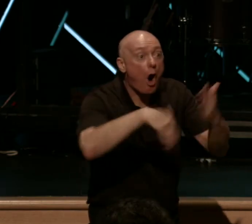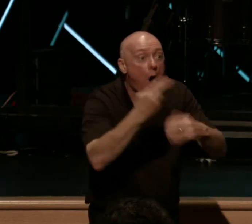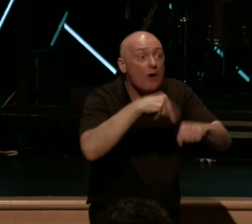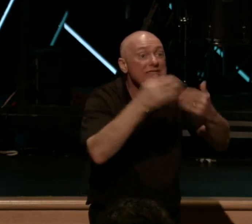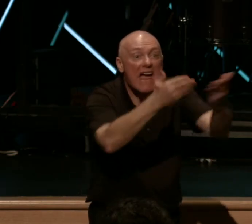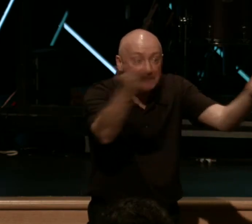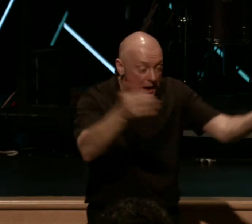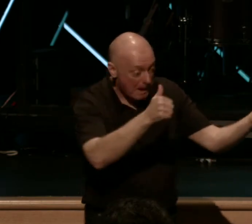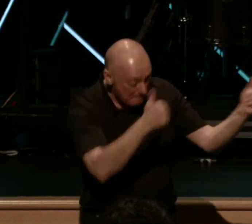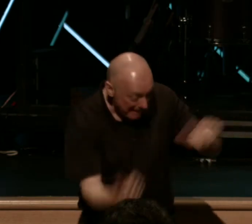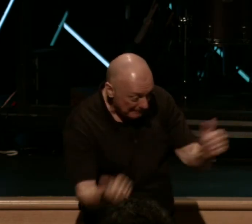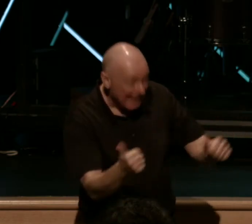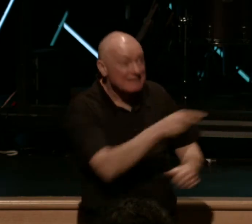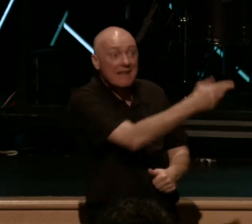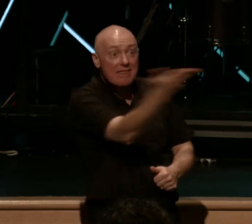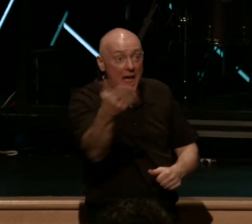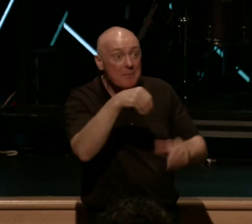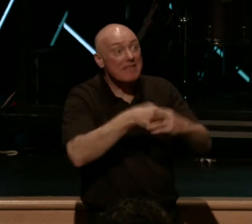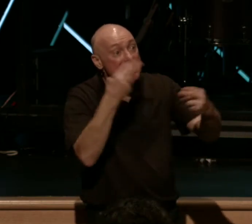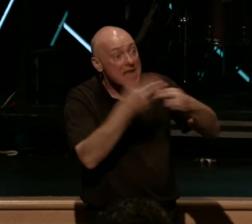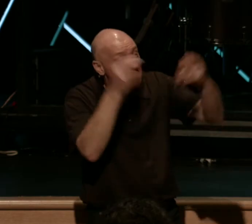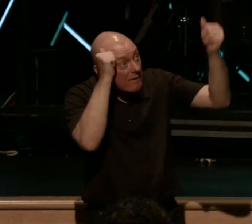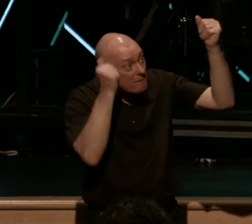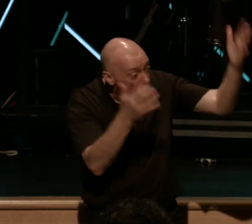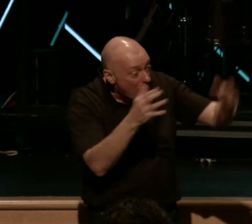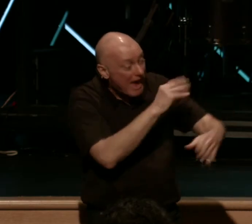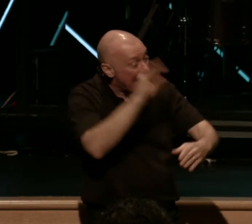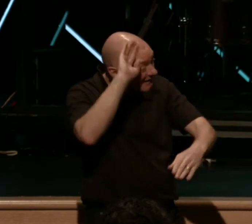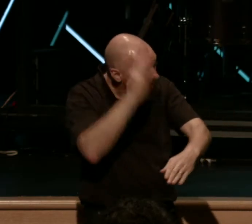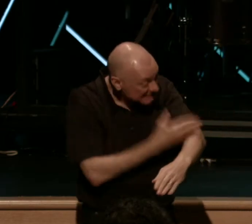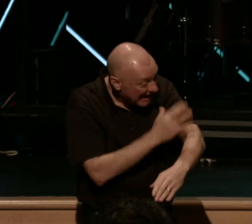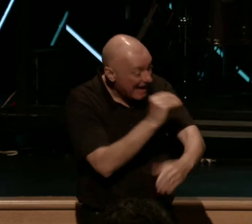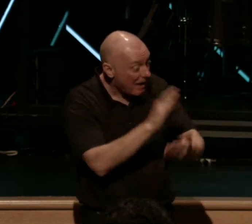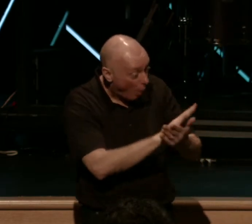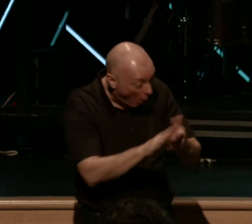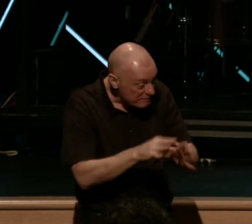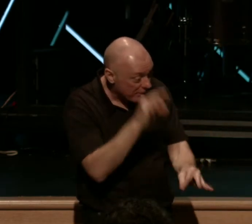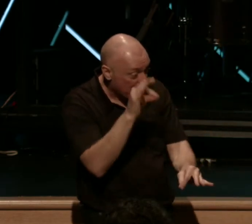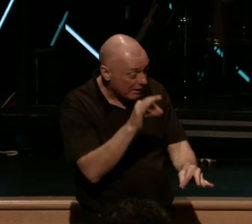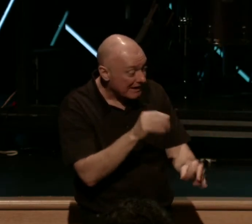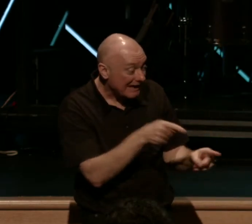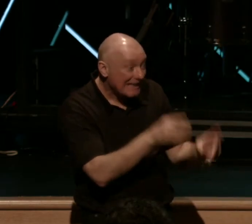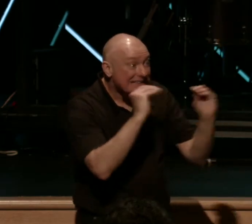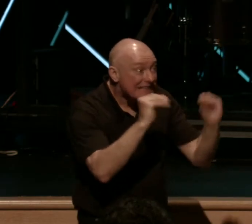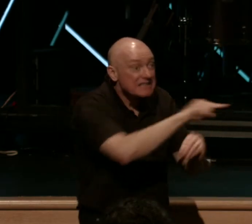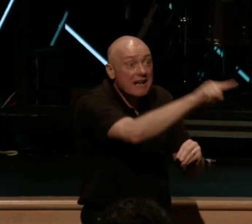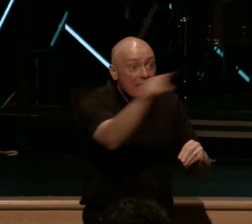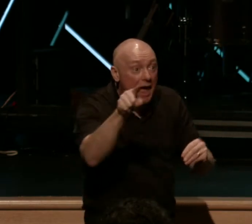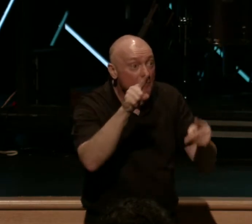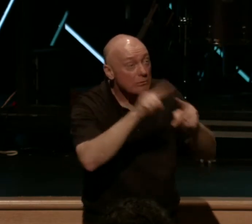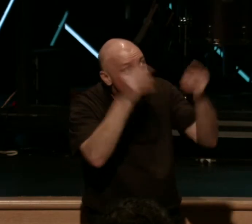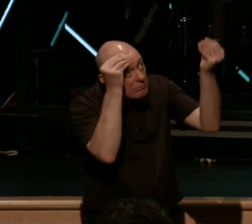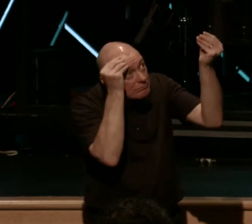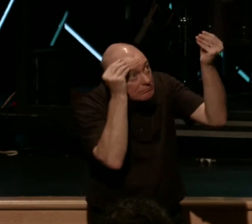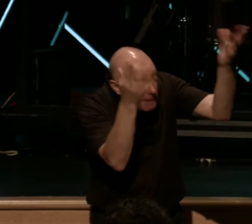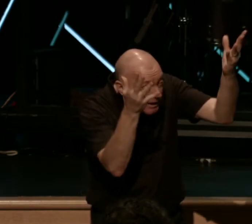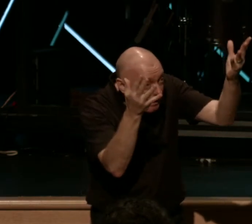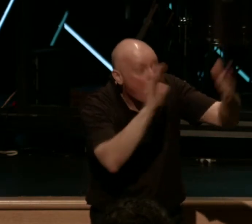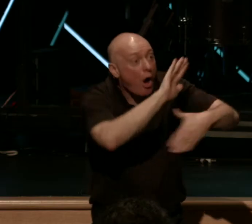baptizing them in the name of the Father and of the Son and of the Holy Spirit, teaching them to observe or obey all that I've